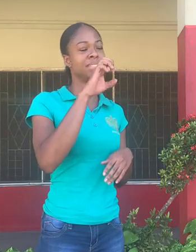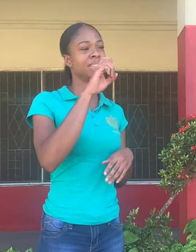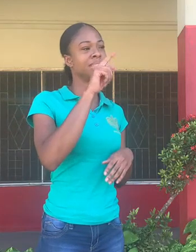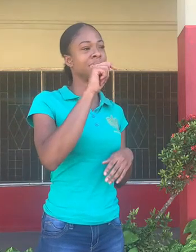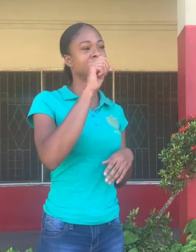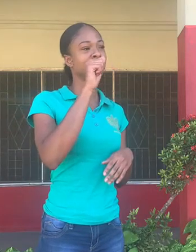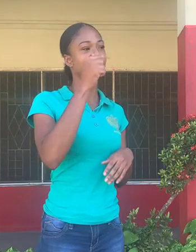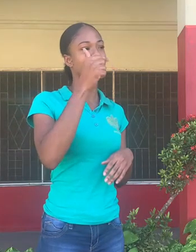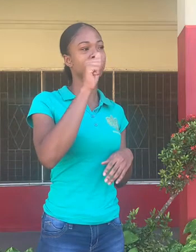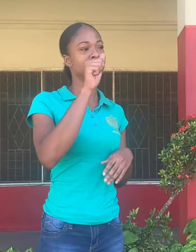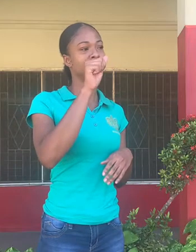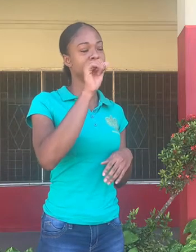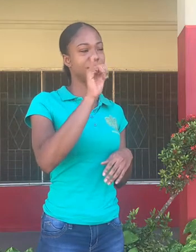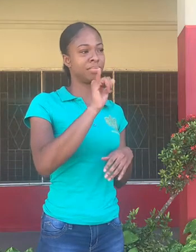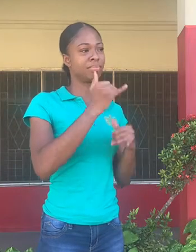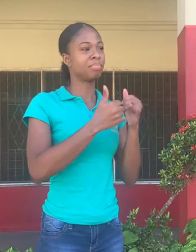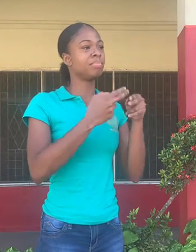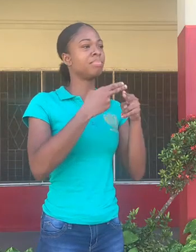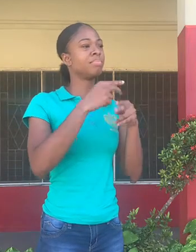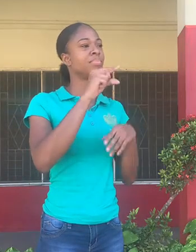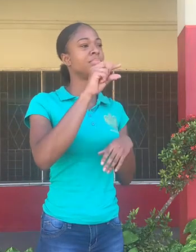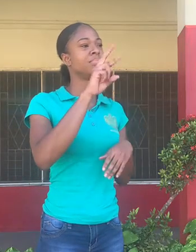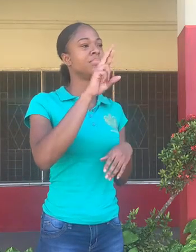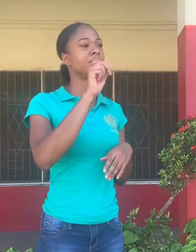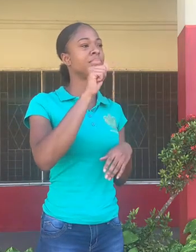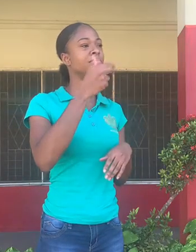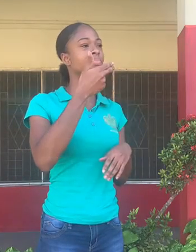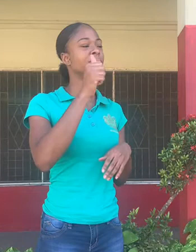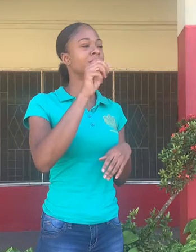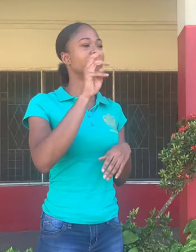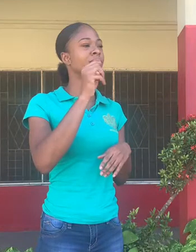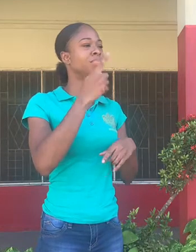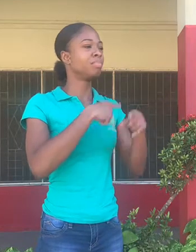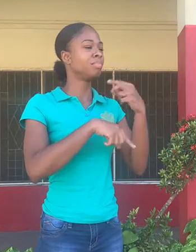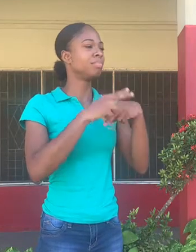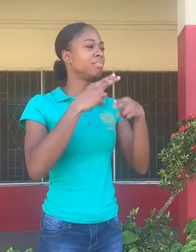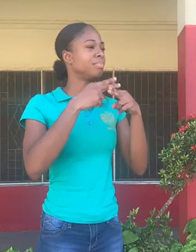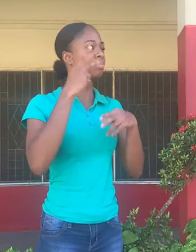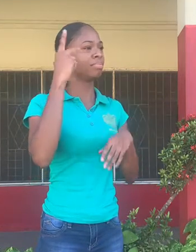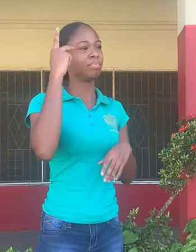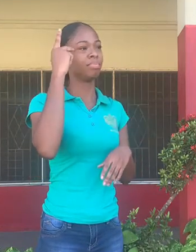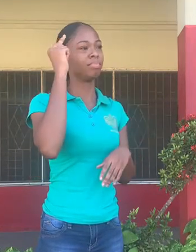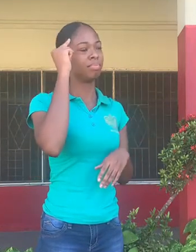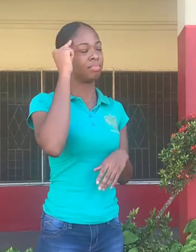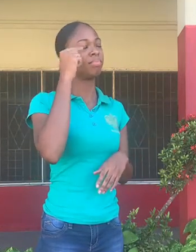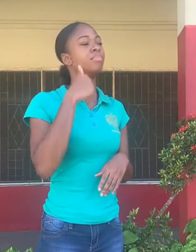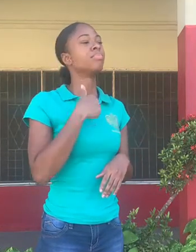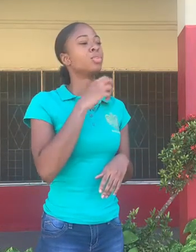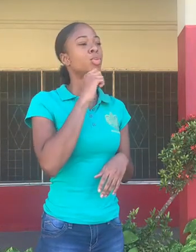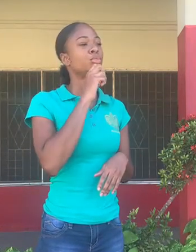Hello, my name is Petagay Graham, this is my sign name,